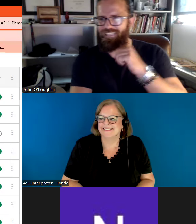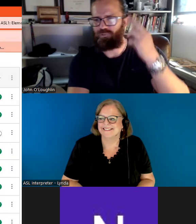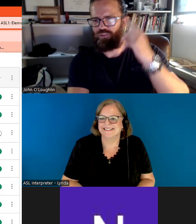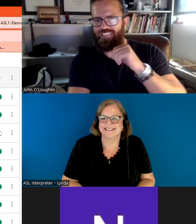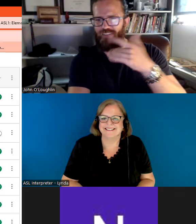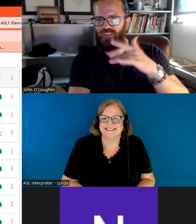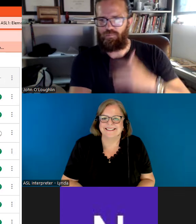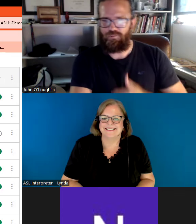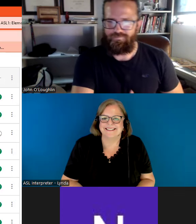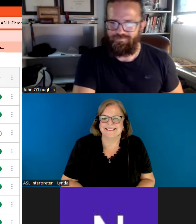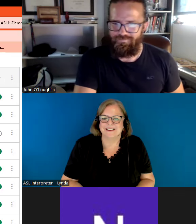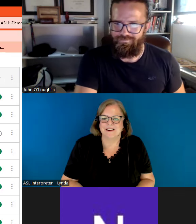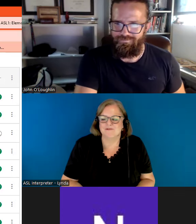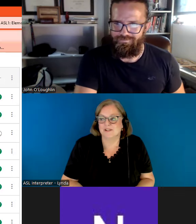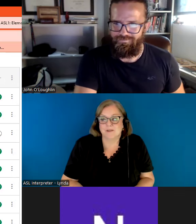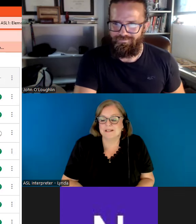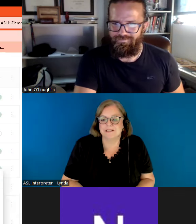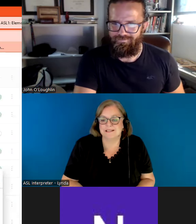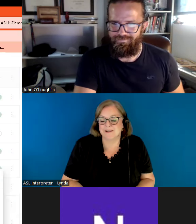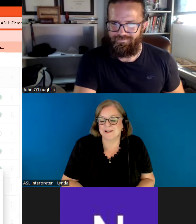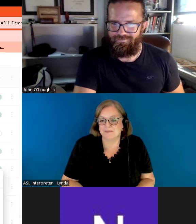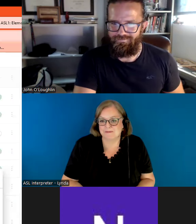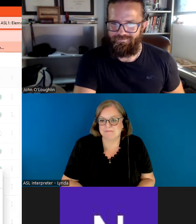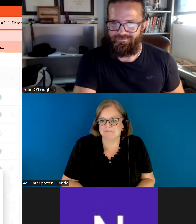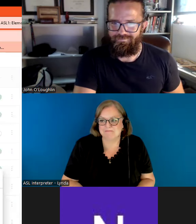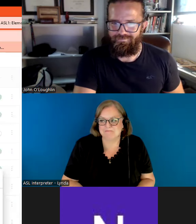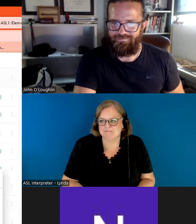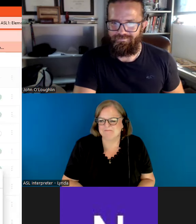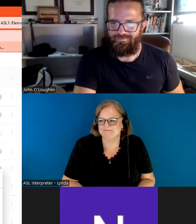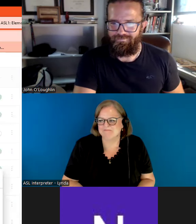I'm sorry. For some reason, it's not available.